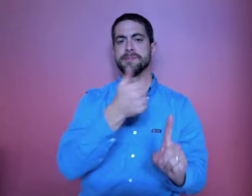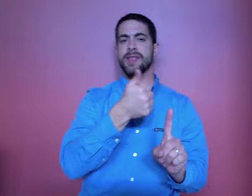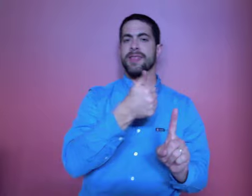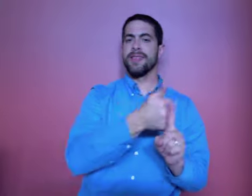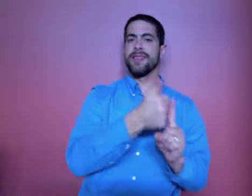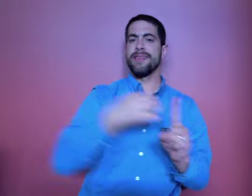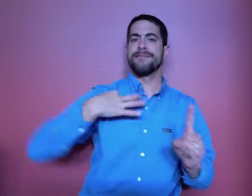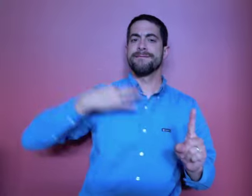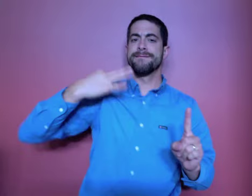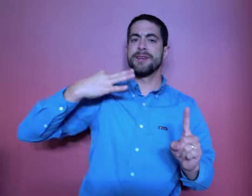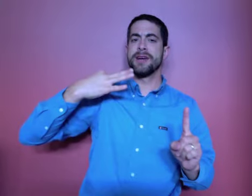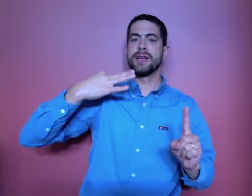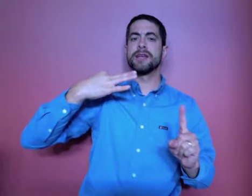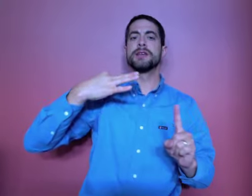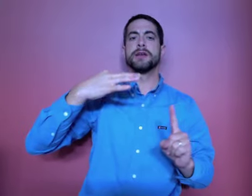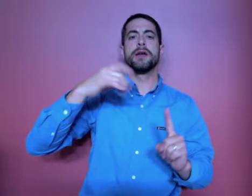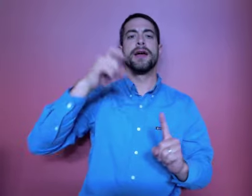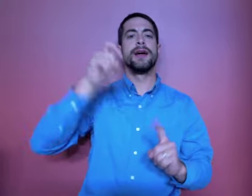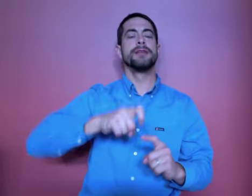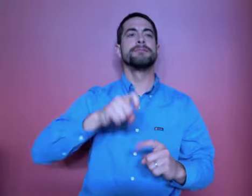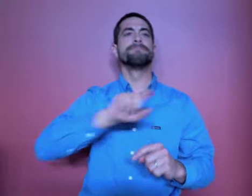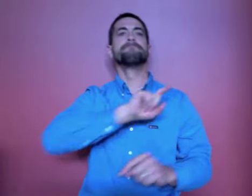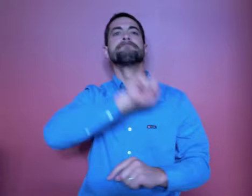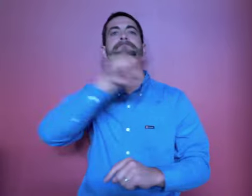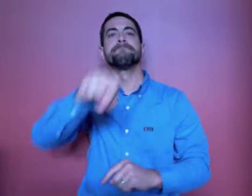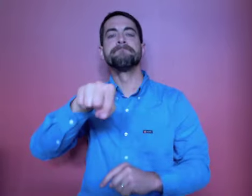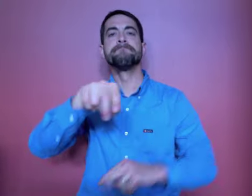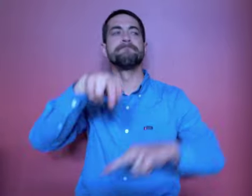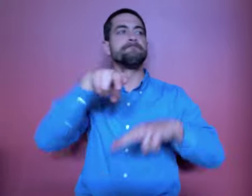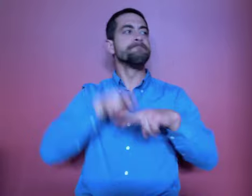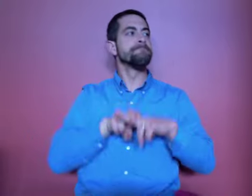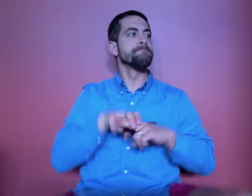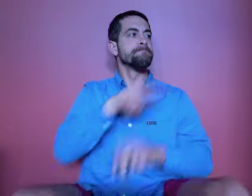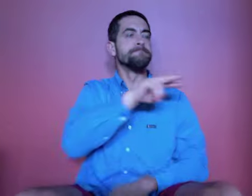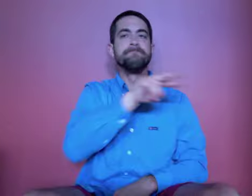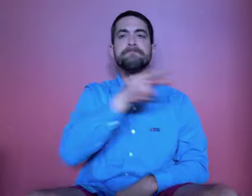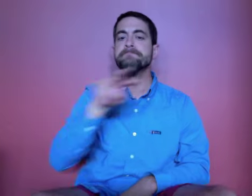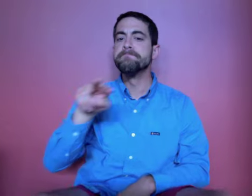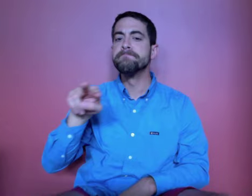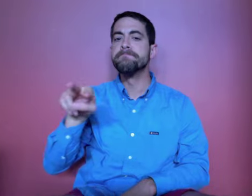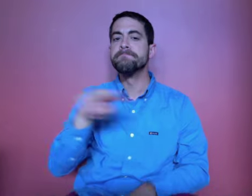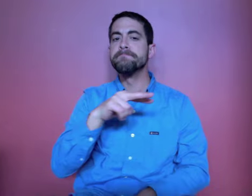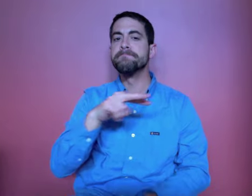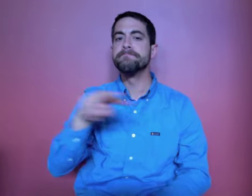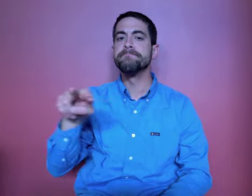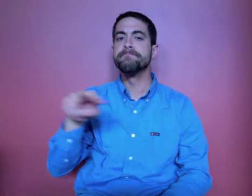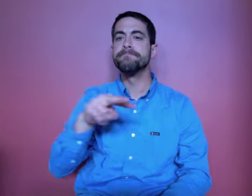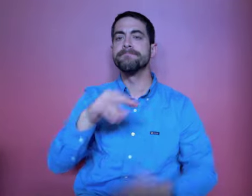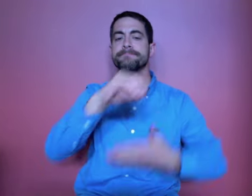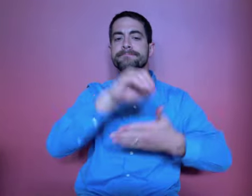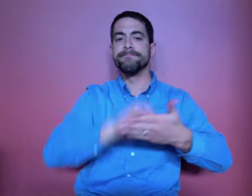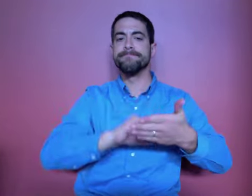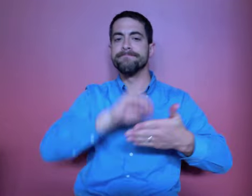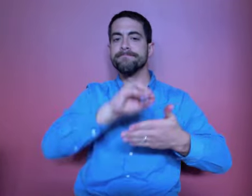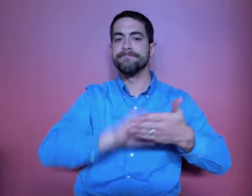During this time, they will fill out a one-page survey created for this purpose.